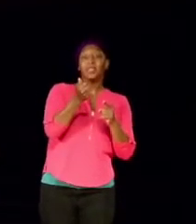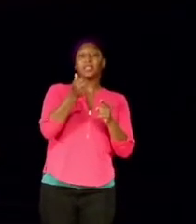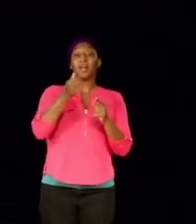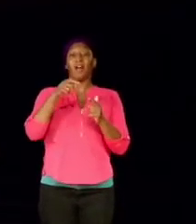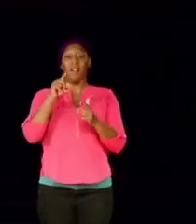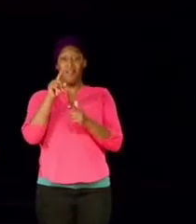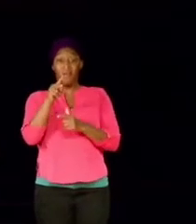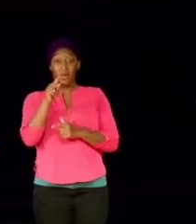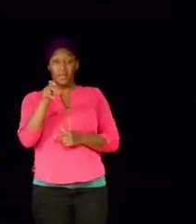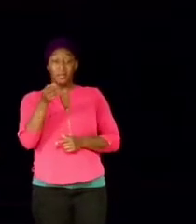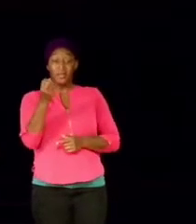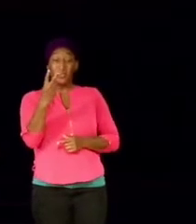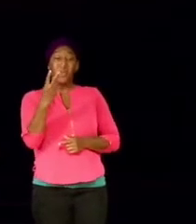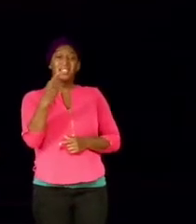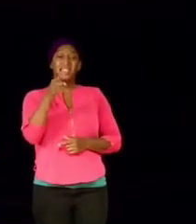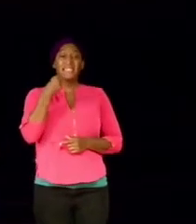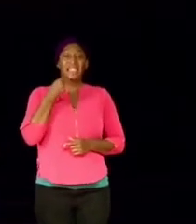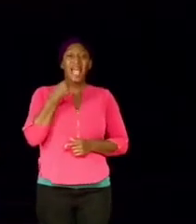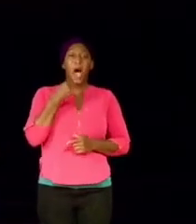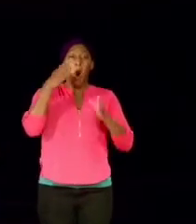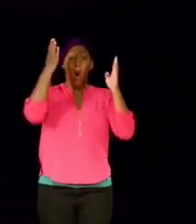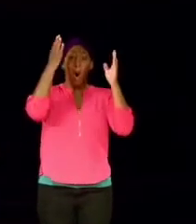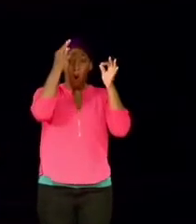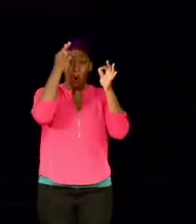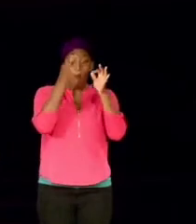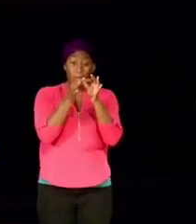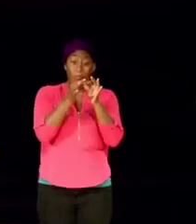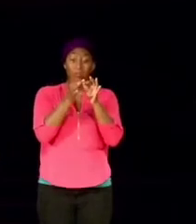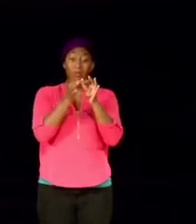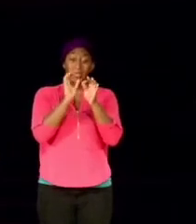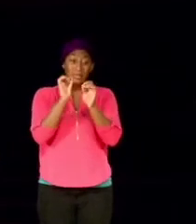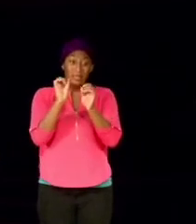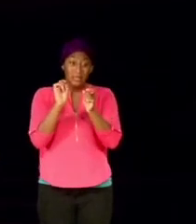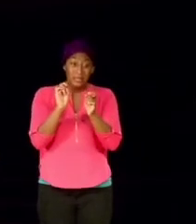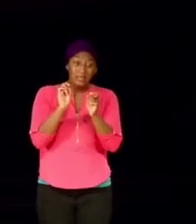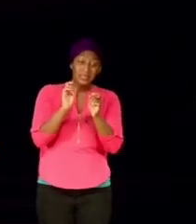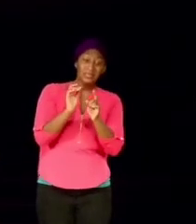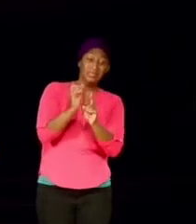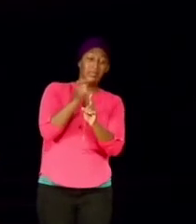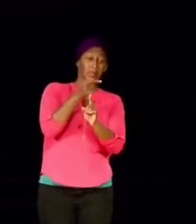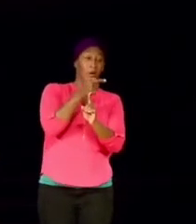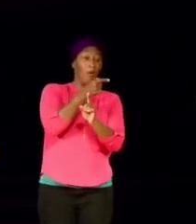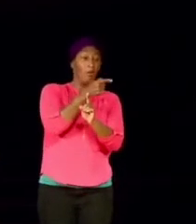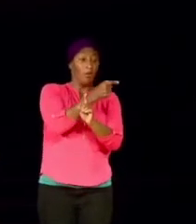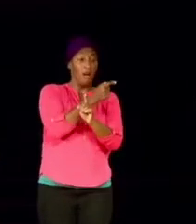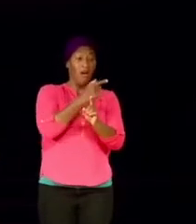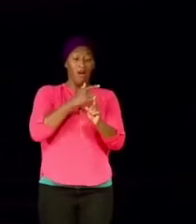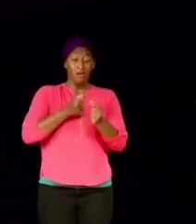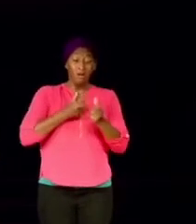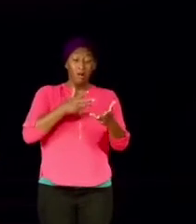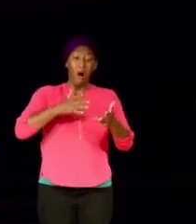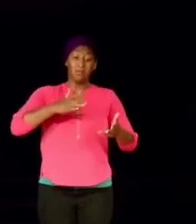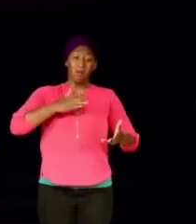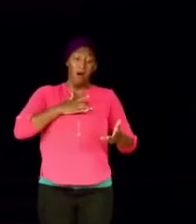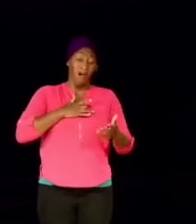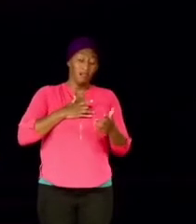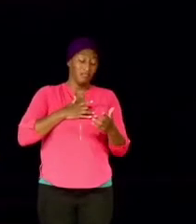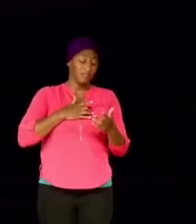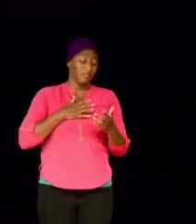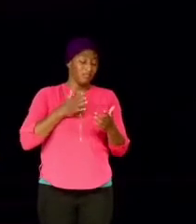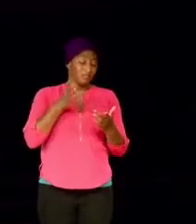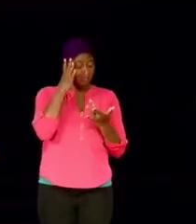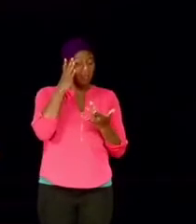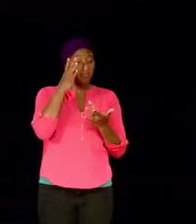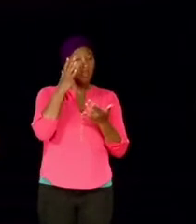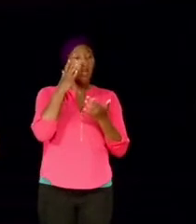says, hope deferred, maketh the heart sick. Somebody in the room,